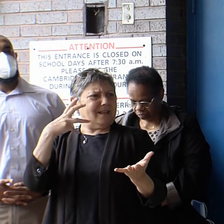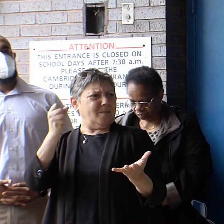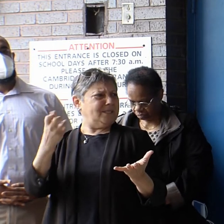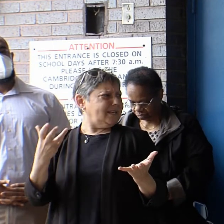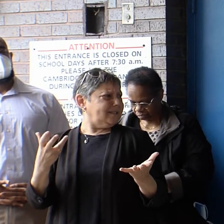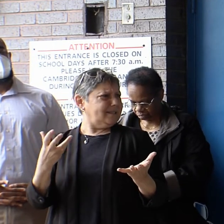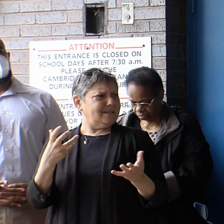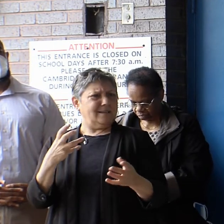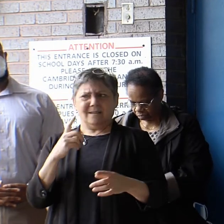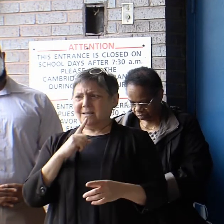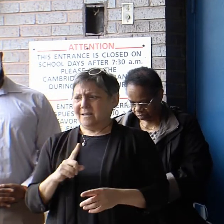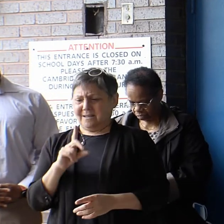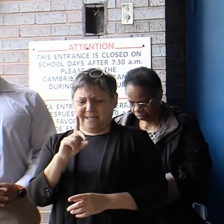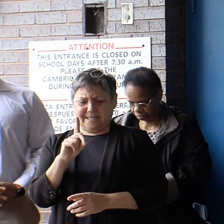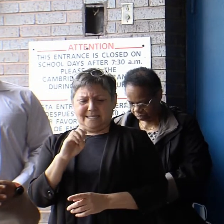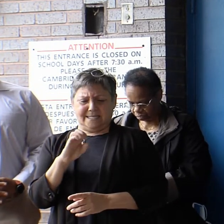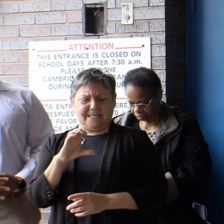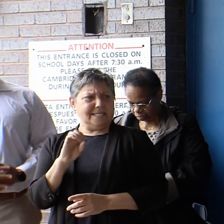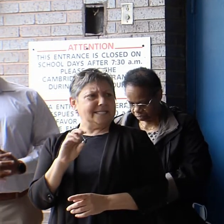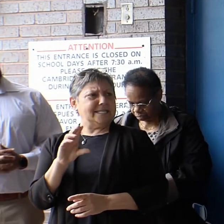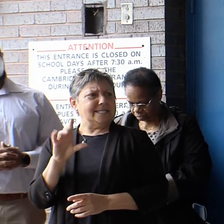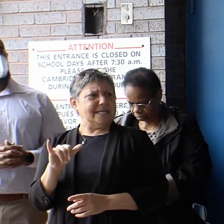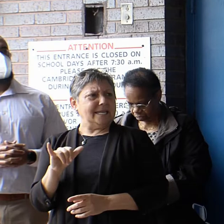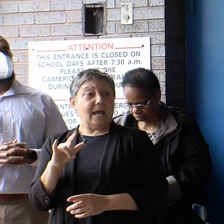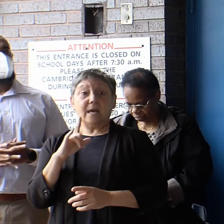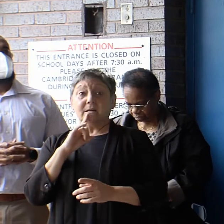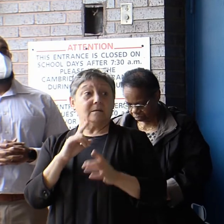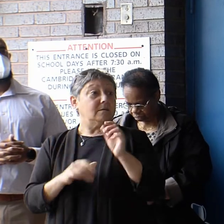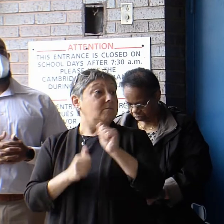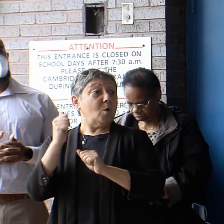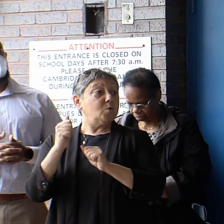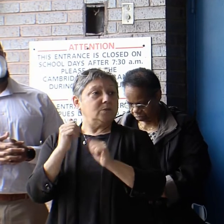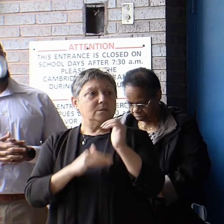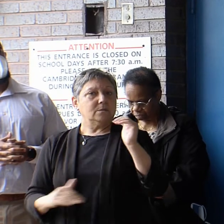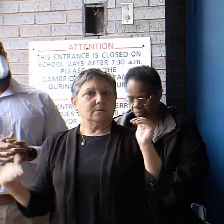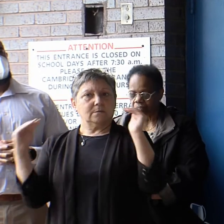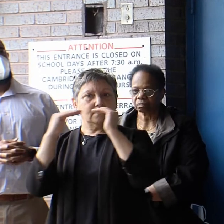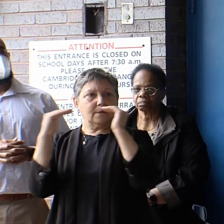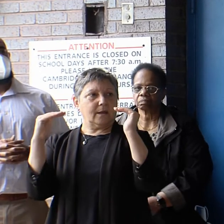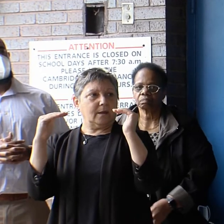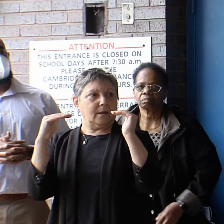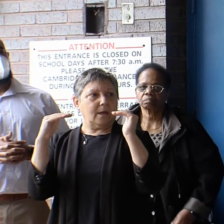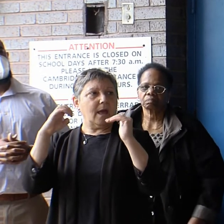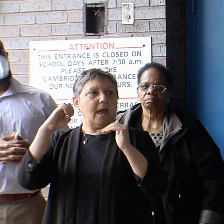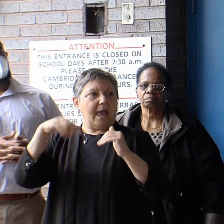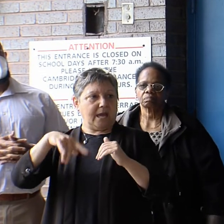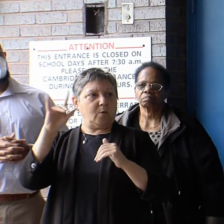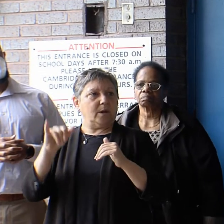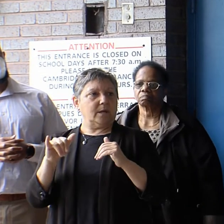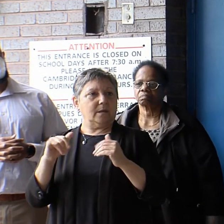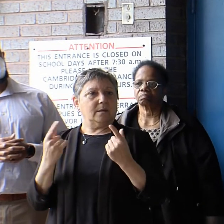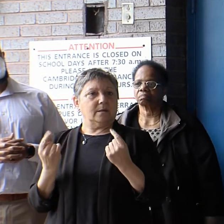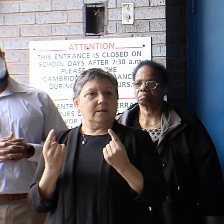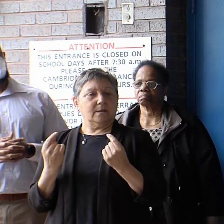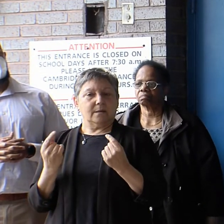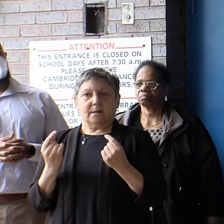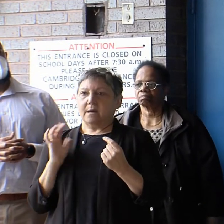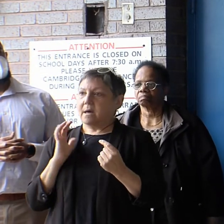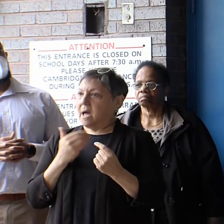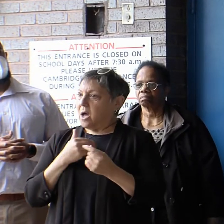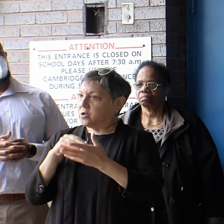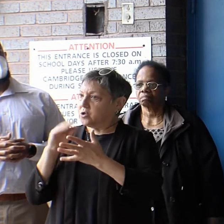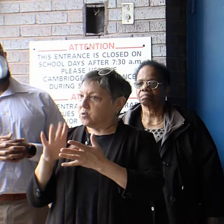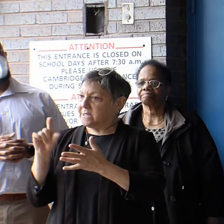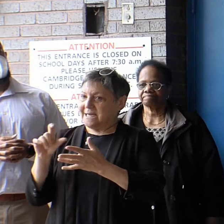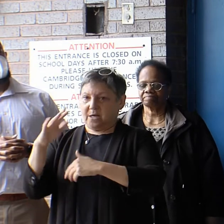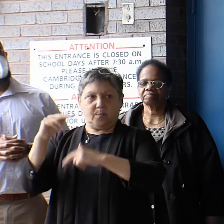of decency and above all, a matter of equity in terms of what we're doing in the school system. Our students need buildings that